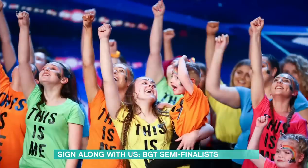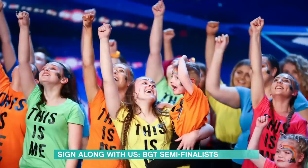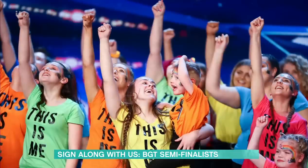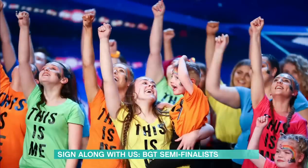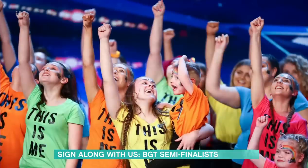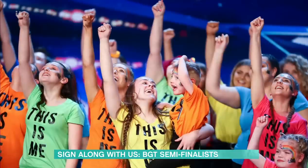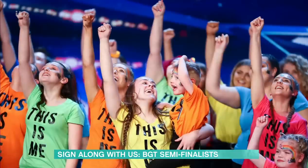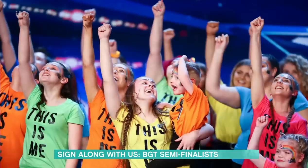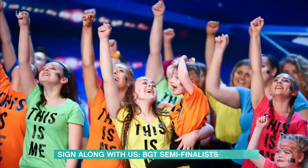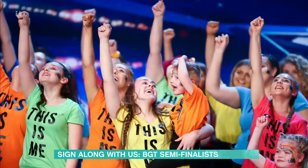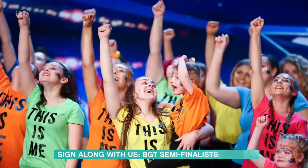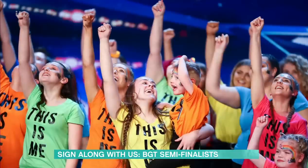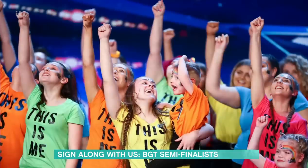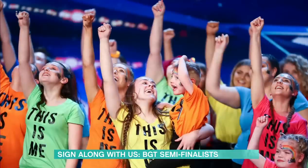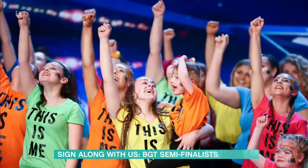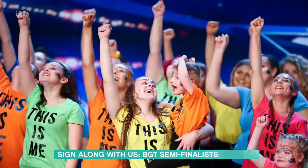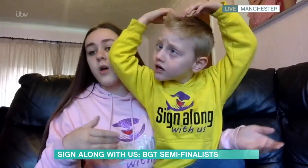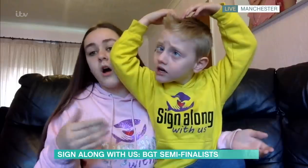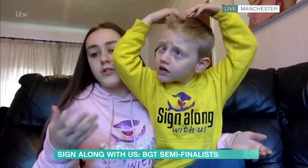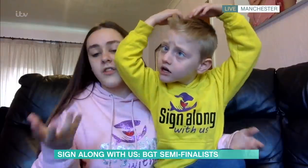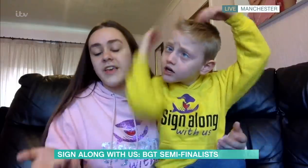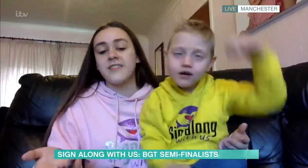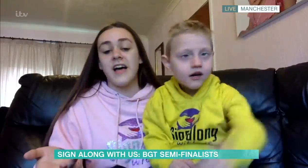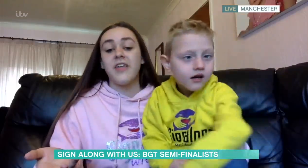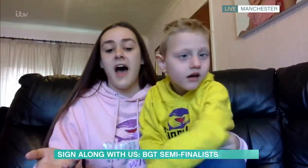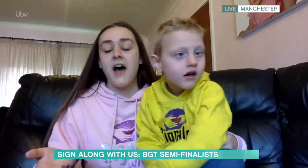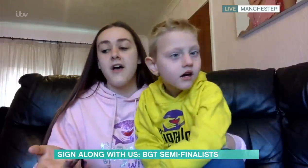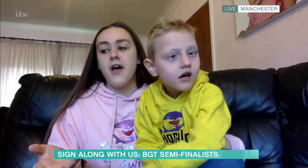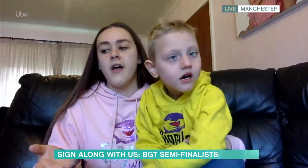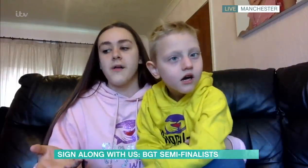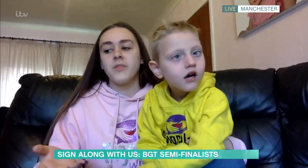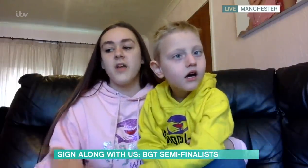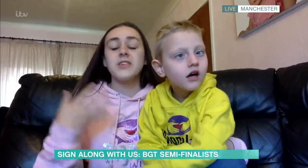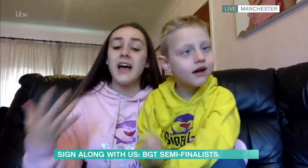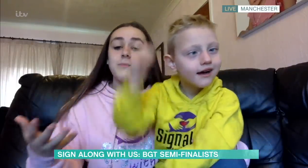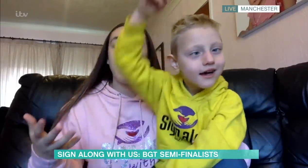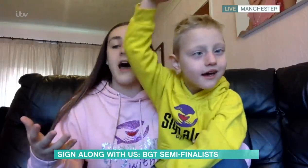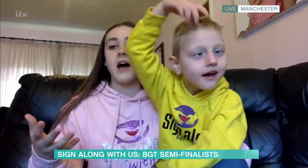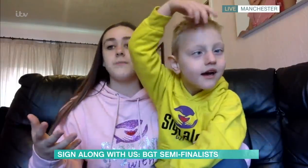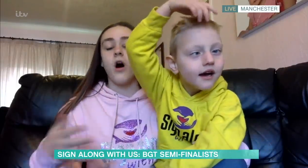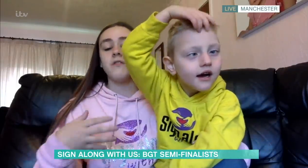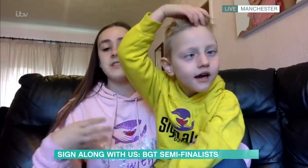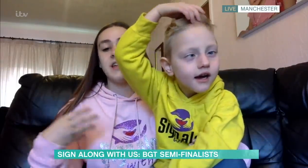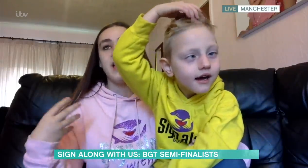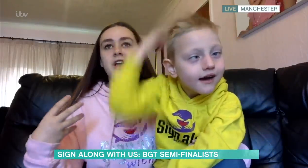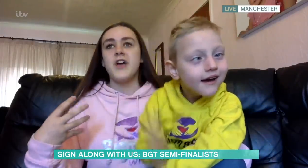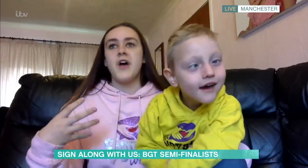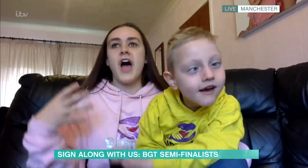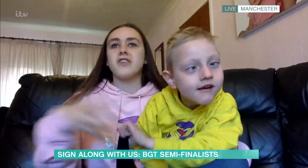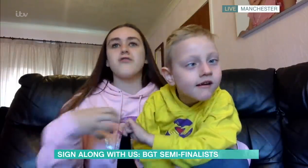doing like video links, Zoom calls, things like that. Which has been hard, but obviously as a